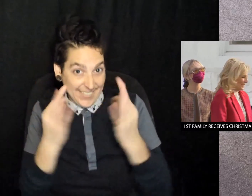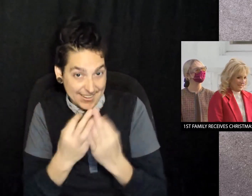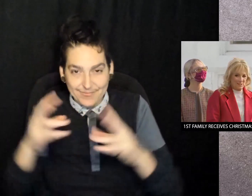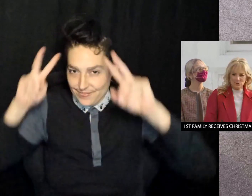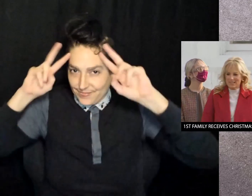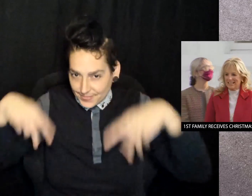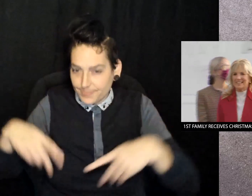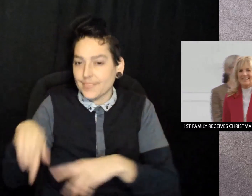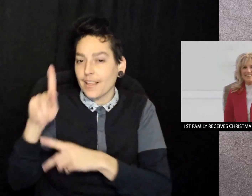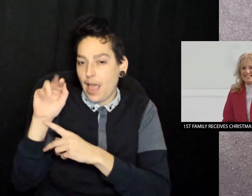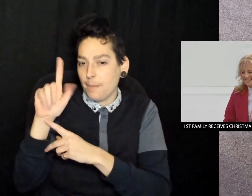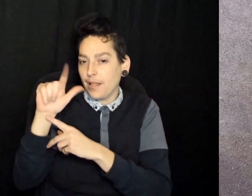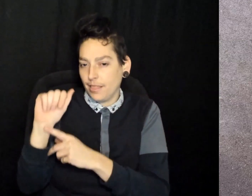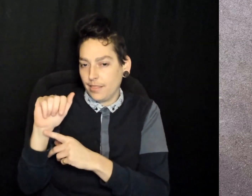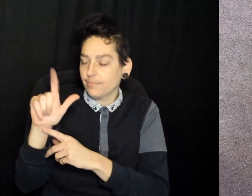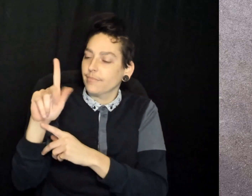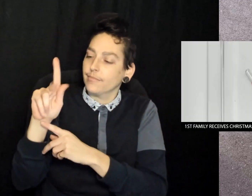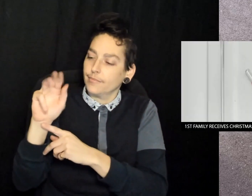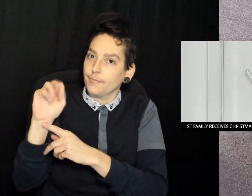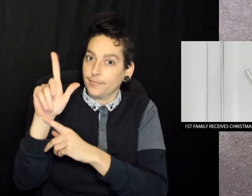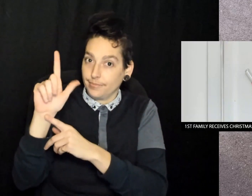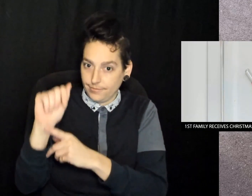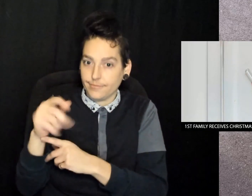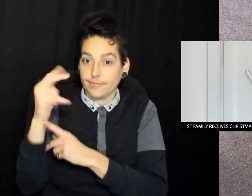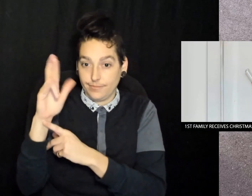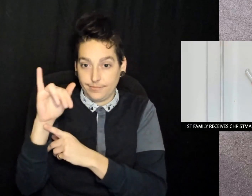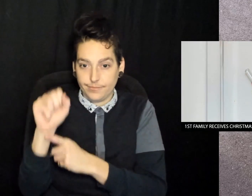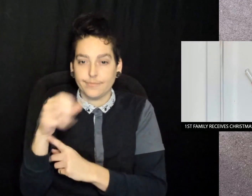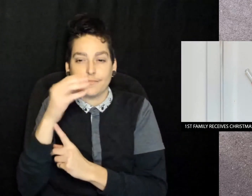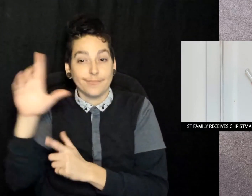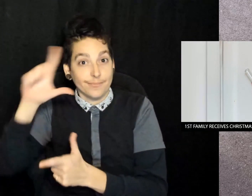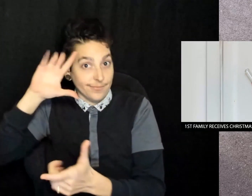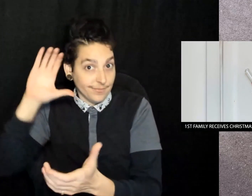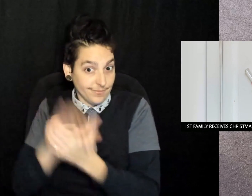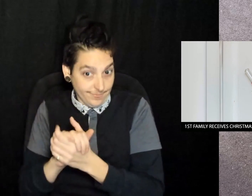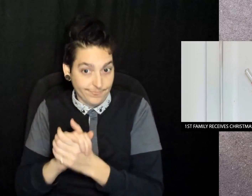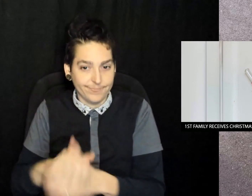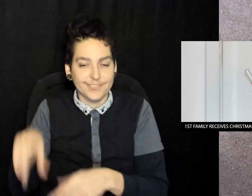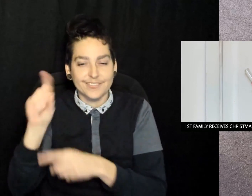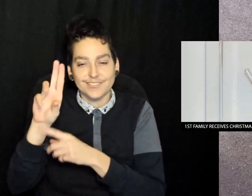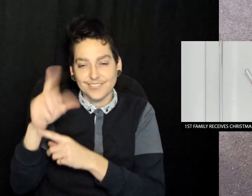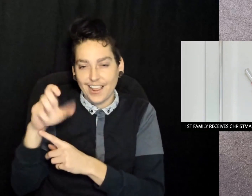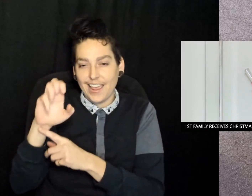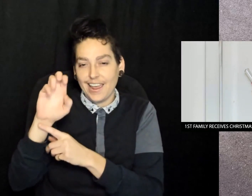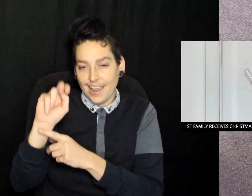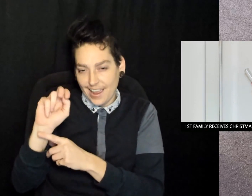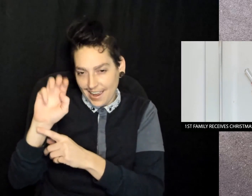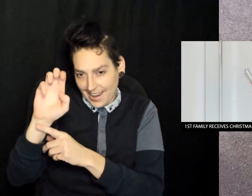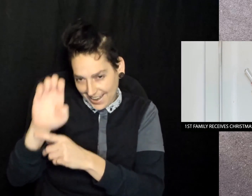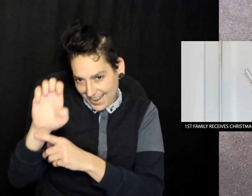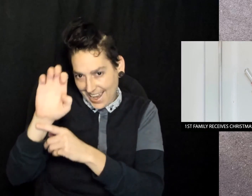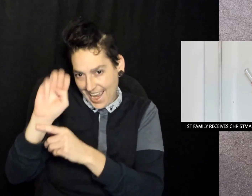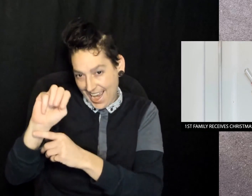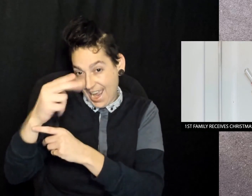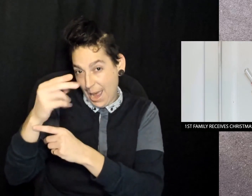Second family, Vice President Kamala Harris and her husband, Doug Imhoff,